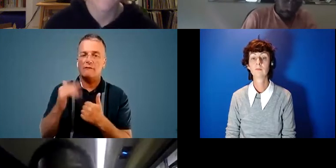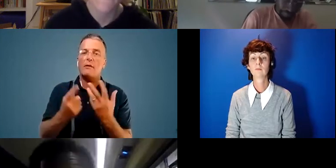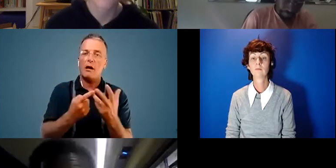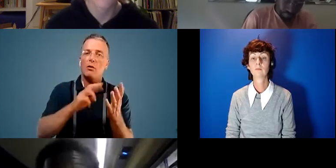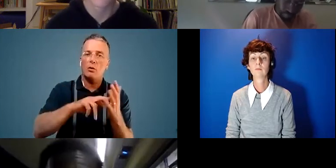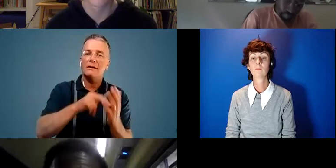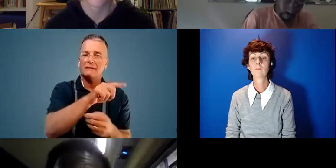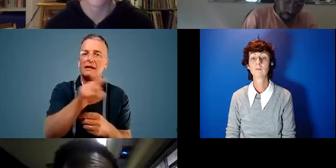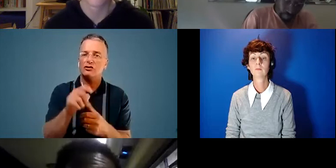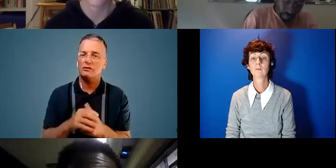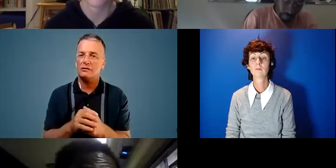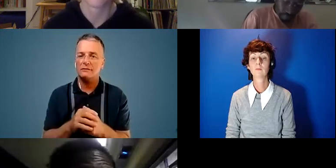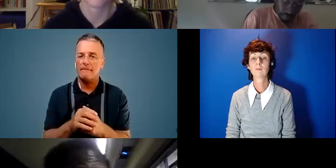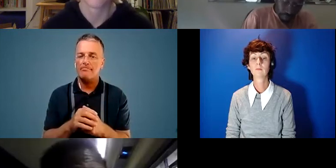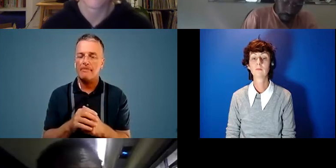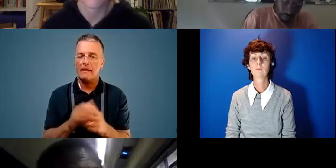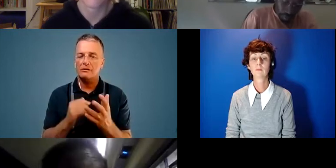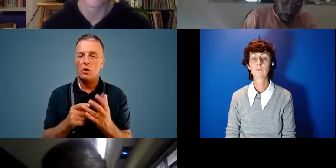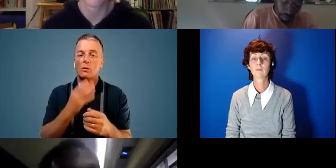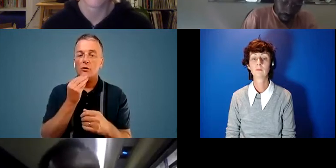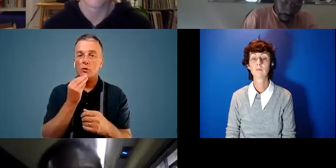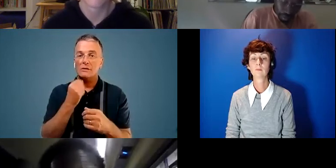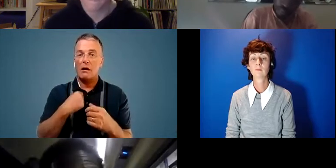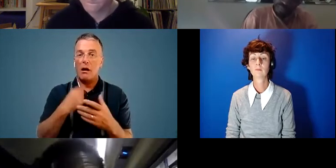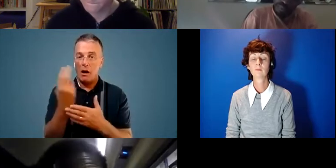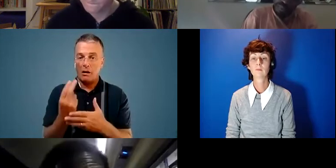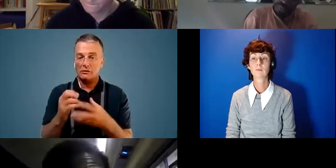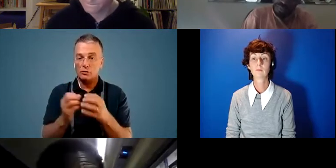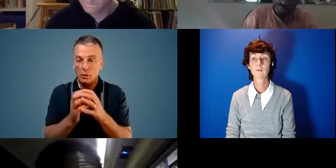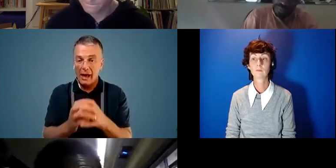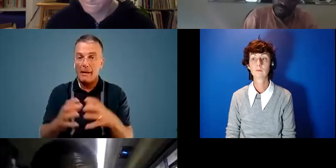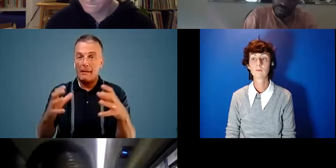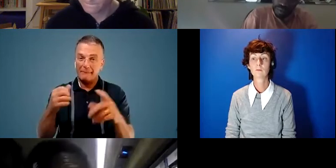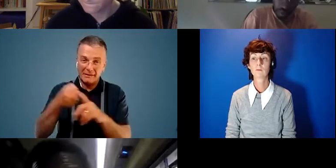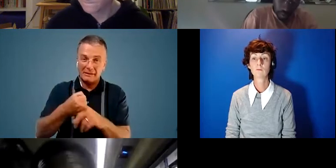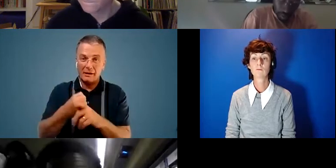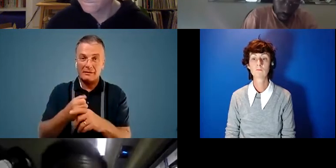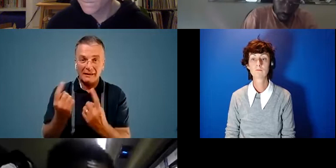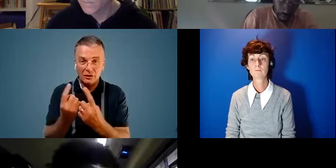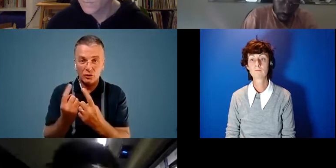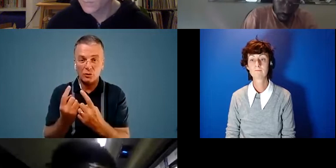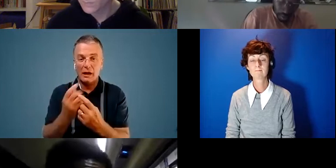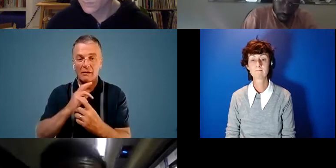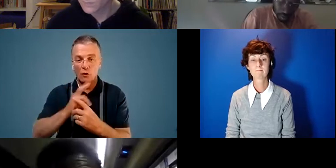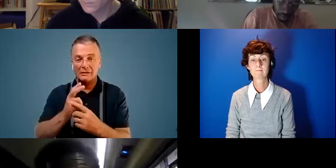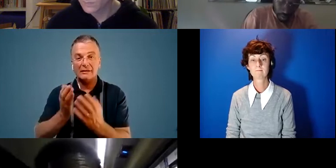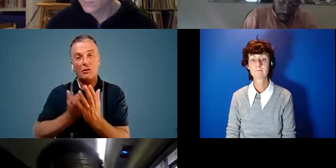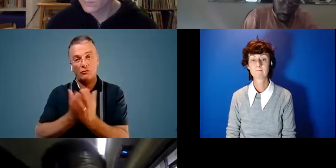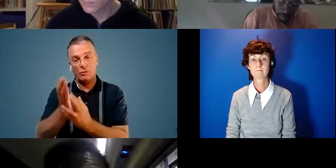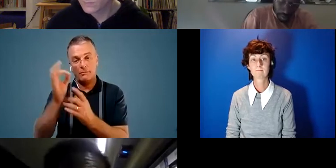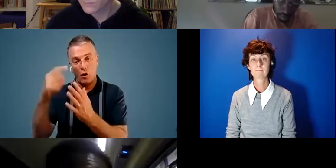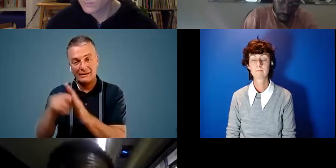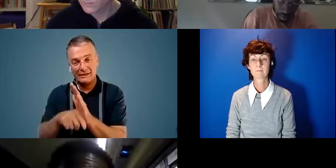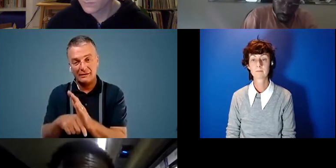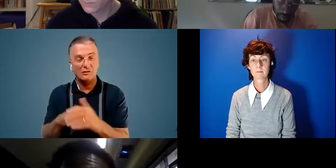organizations. And so we use art to amplify the issues and the voices and to inform policy. So, for example,